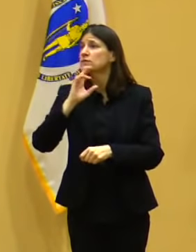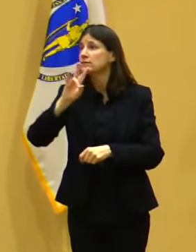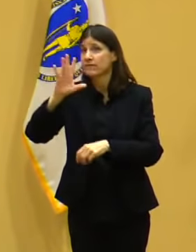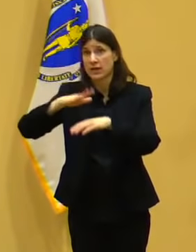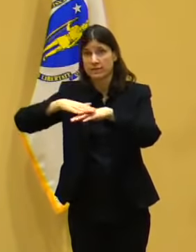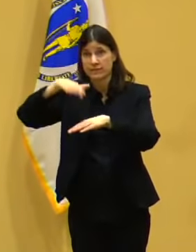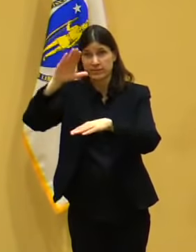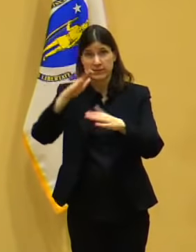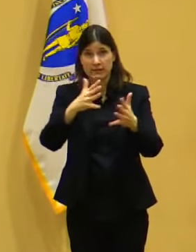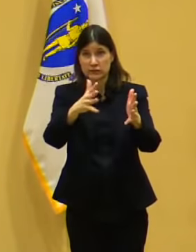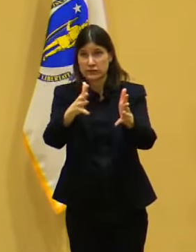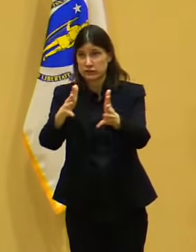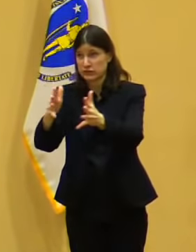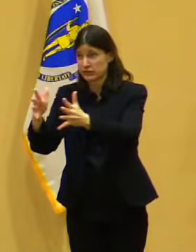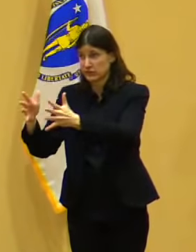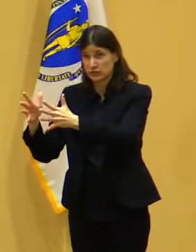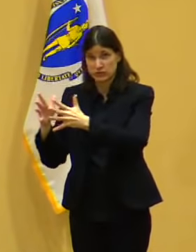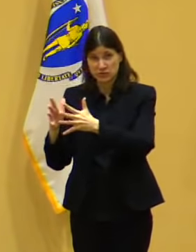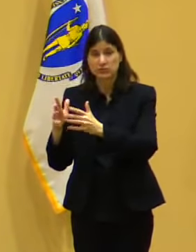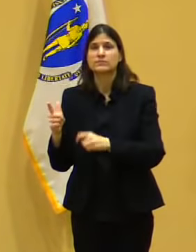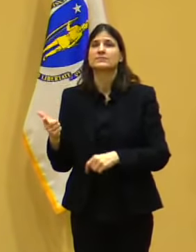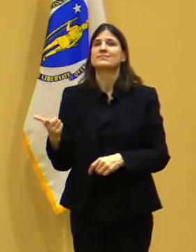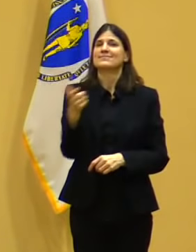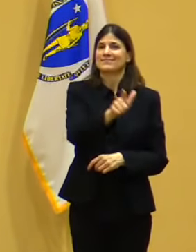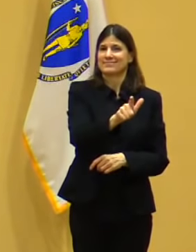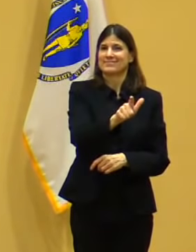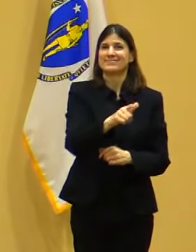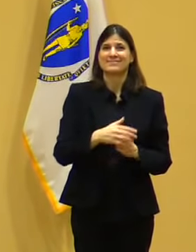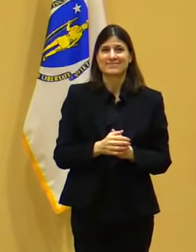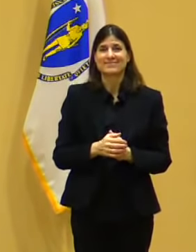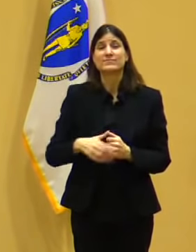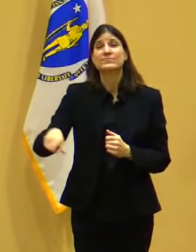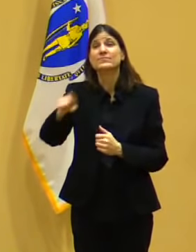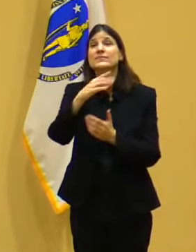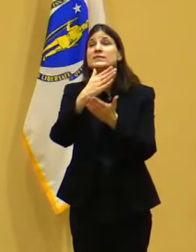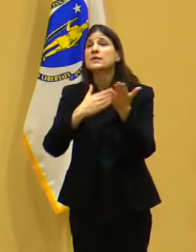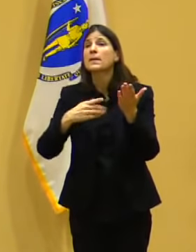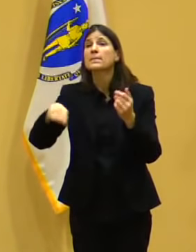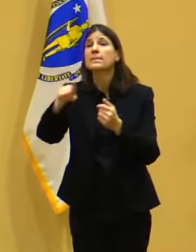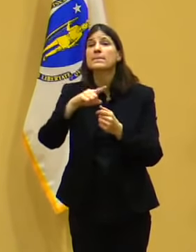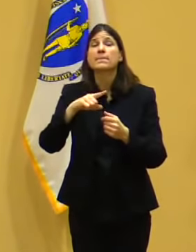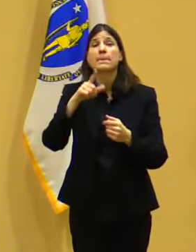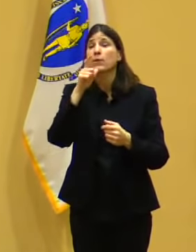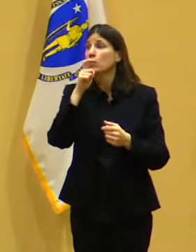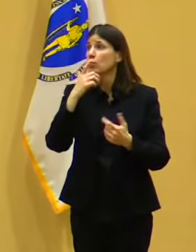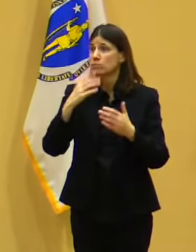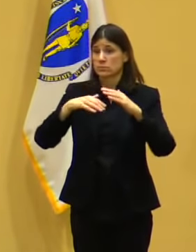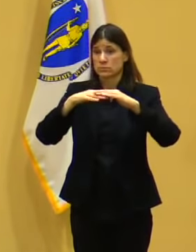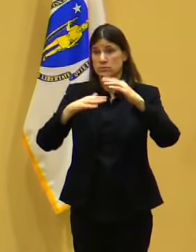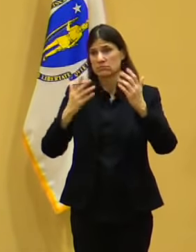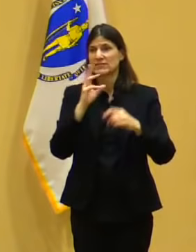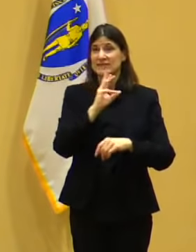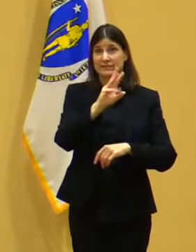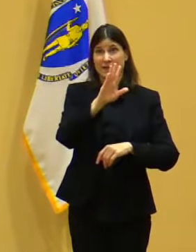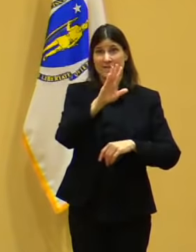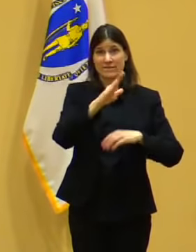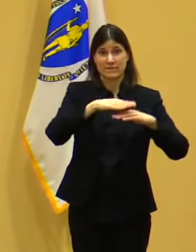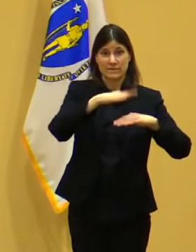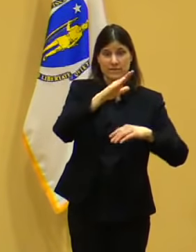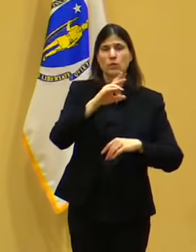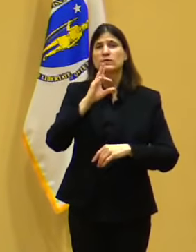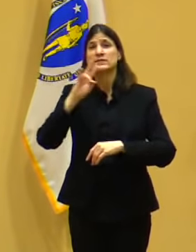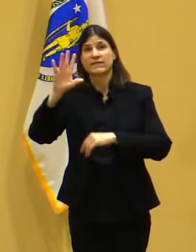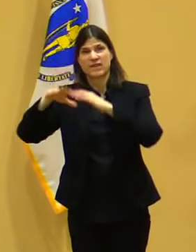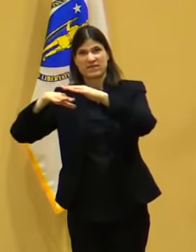through a skilled nursing facility program or an assisted living facility program or a senior housing program or a 202 program,